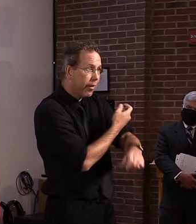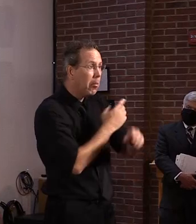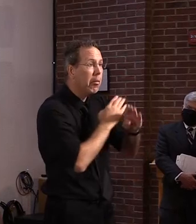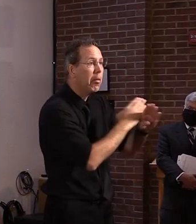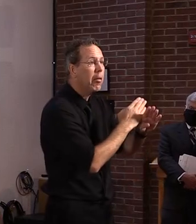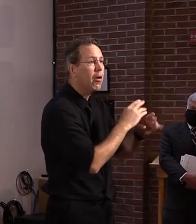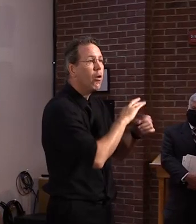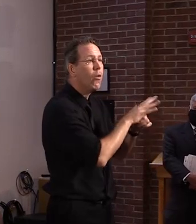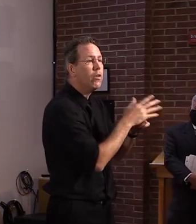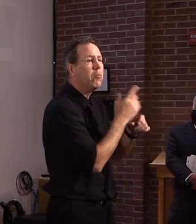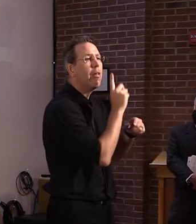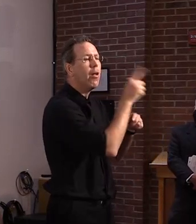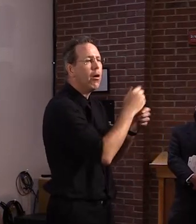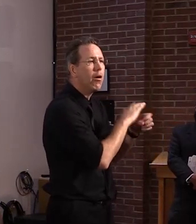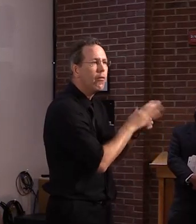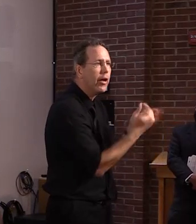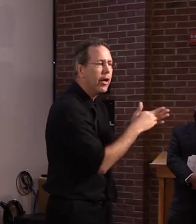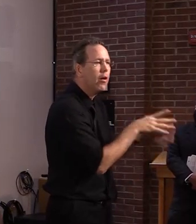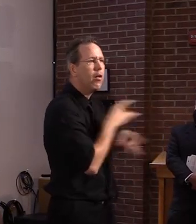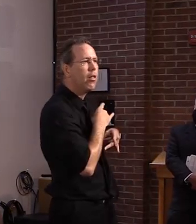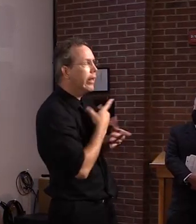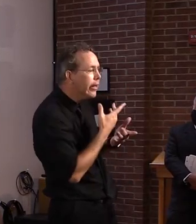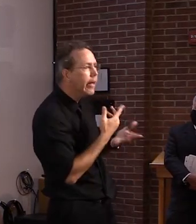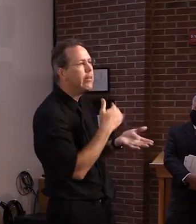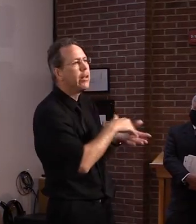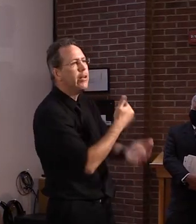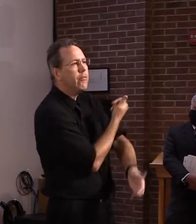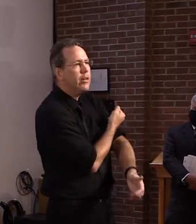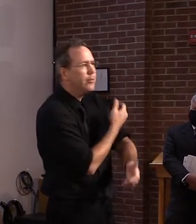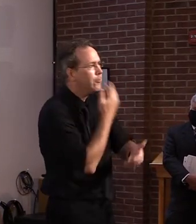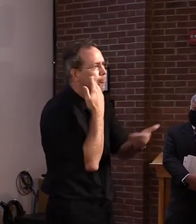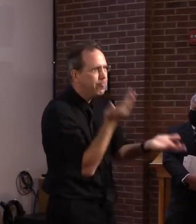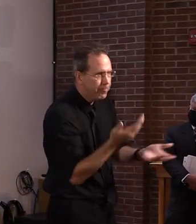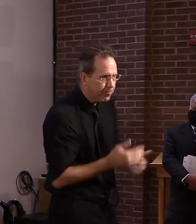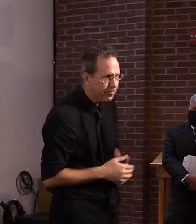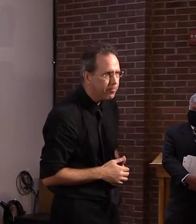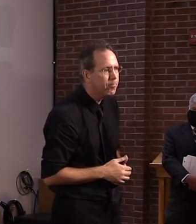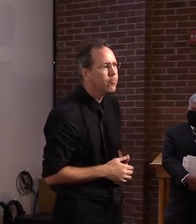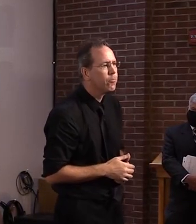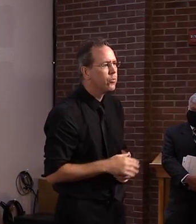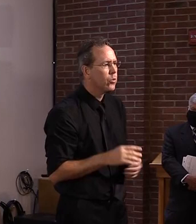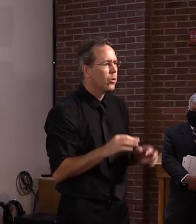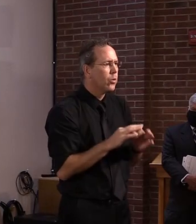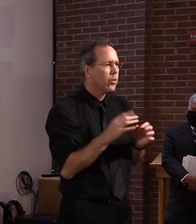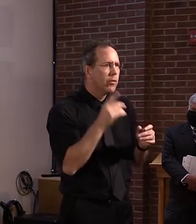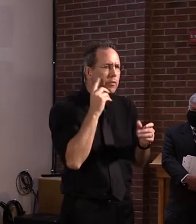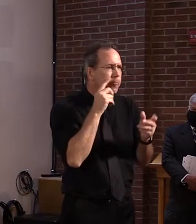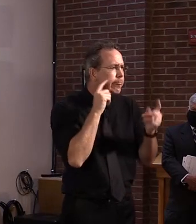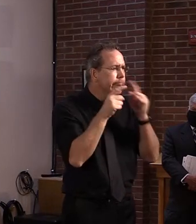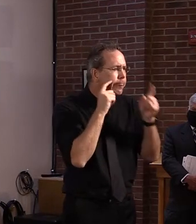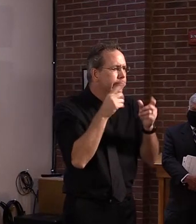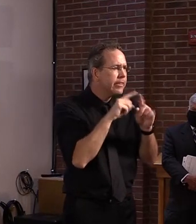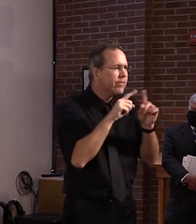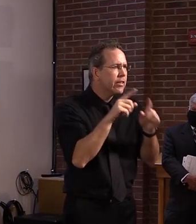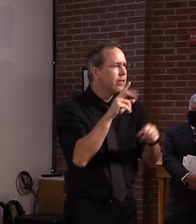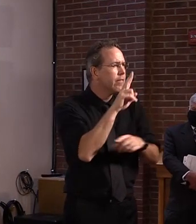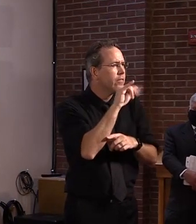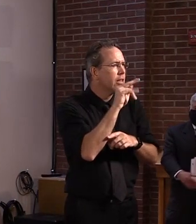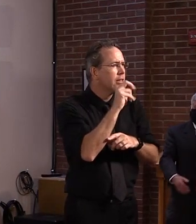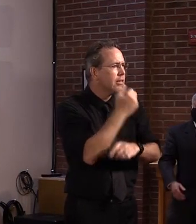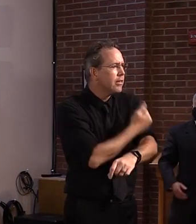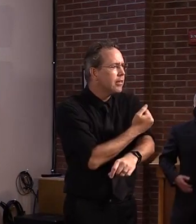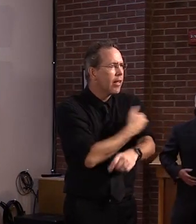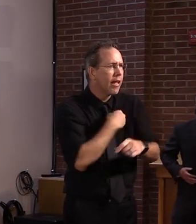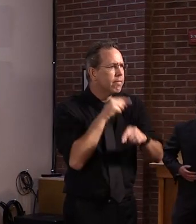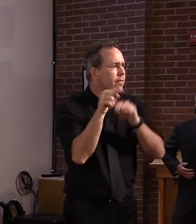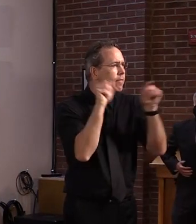well on our way, uh, to seeing a number of vaccines produced. It really depends on how effective, uh, they, and how